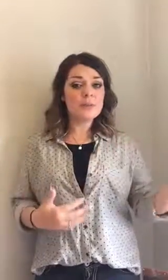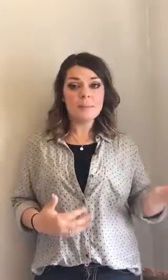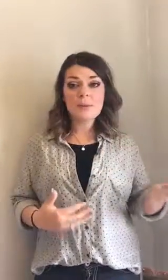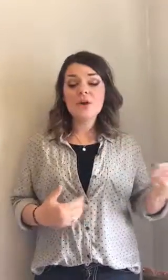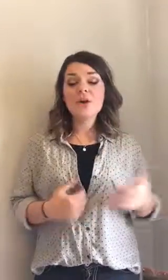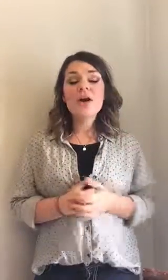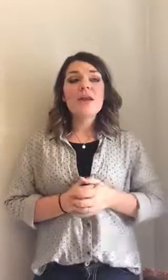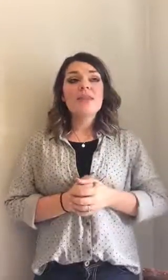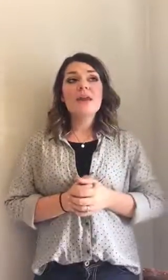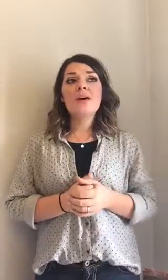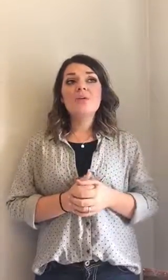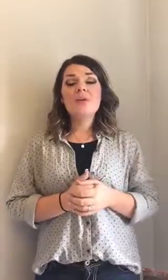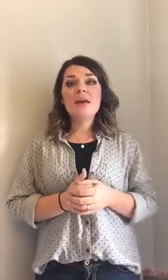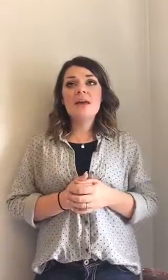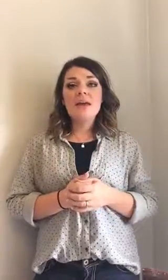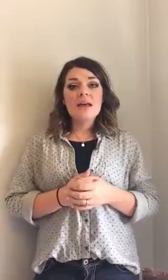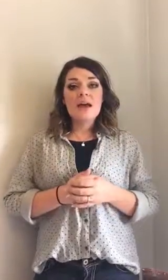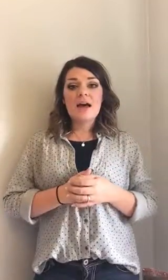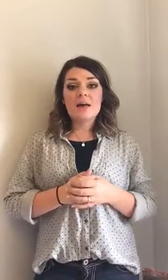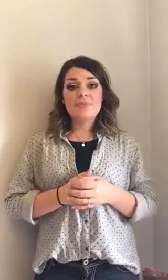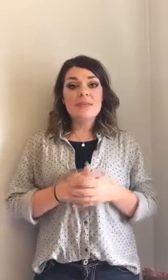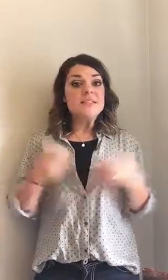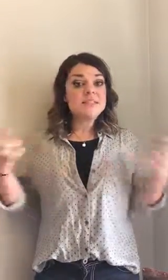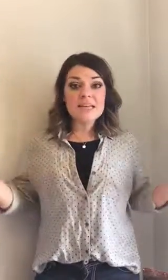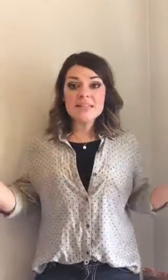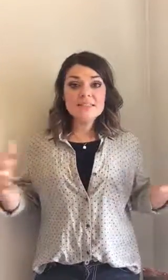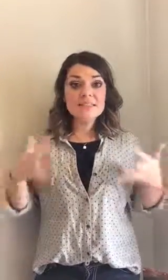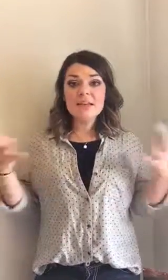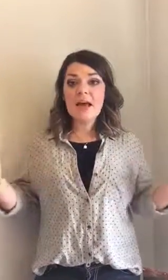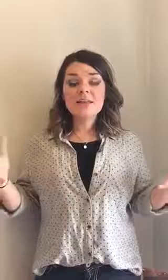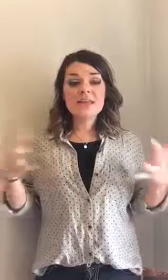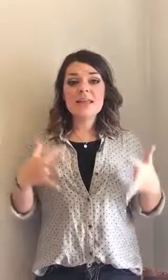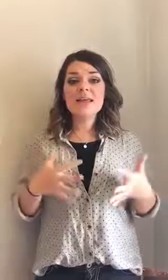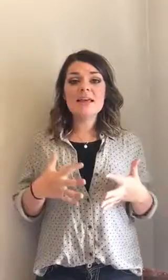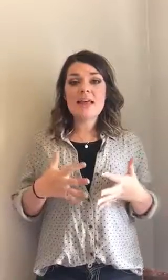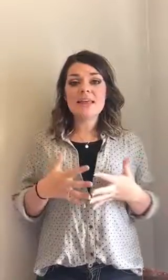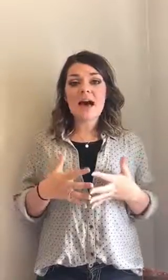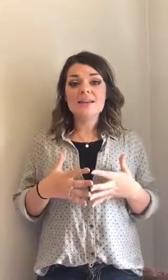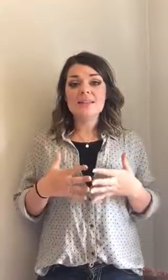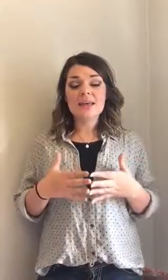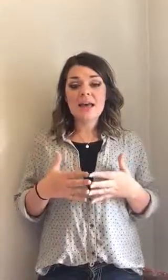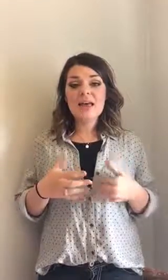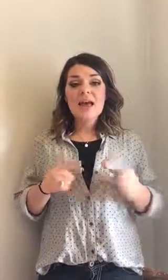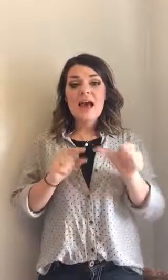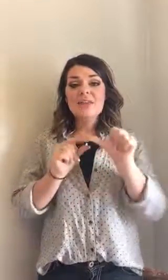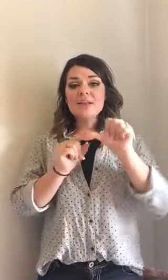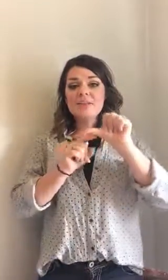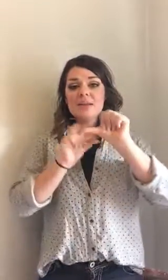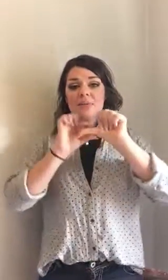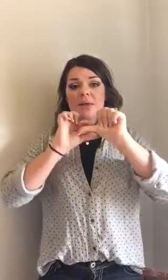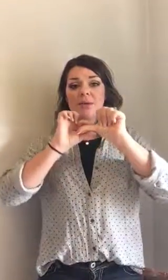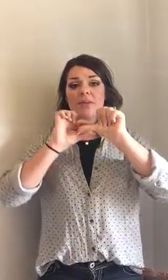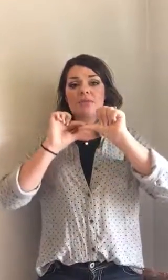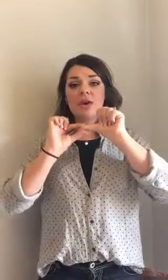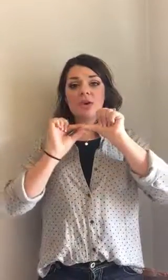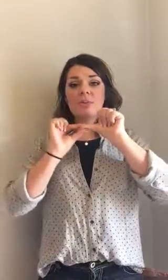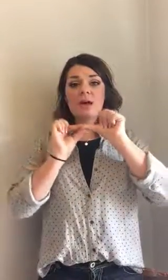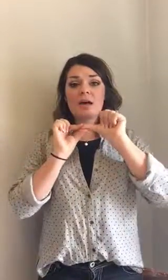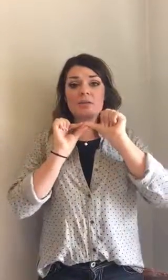be butter, that could be seeds, nuts, anything like that. Okay and that's gonna be about the volume of